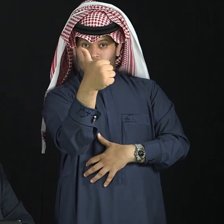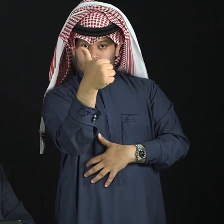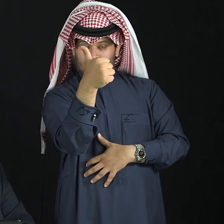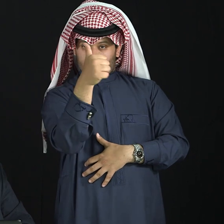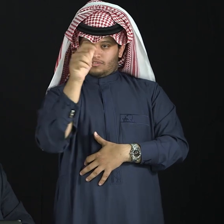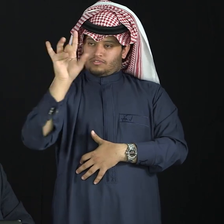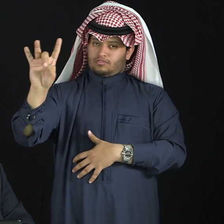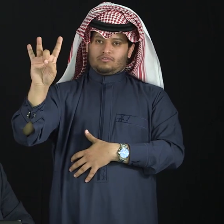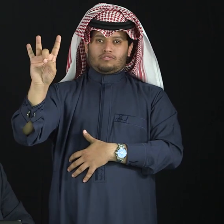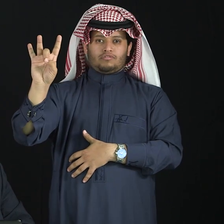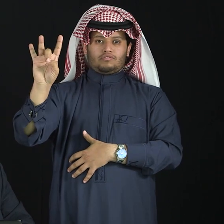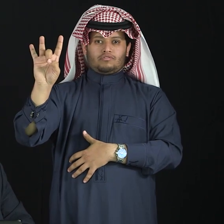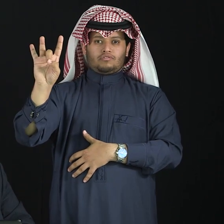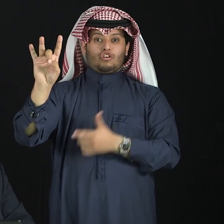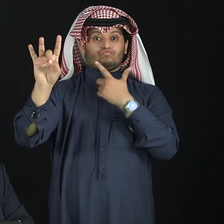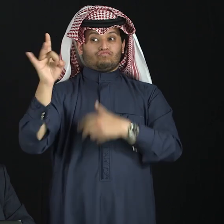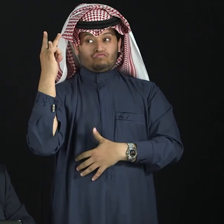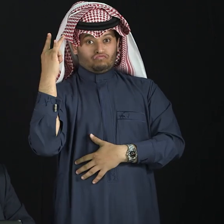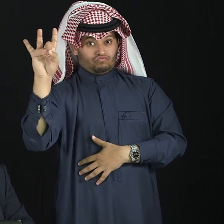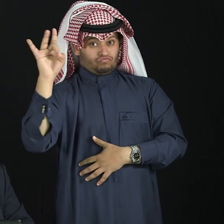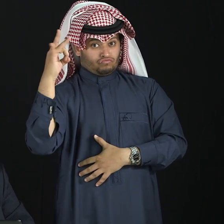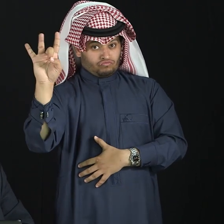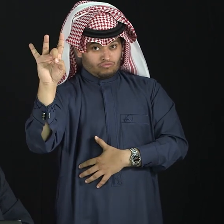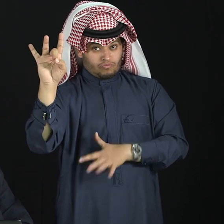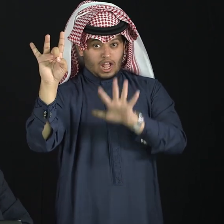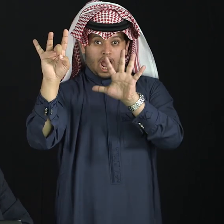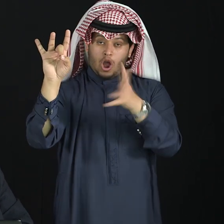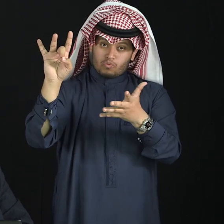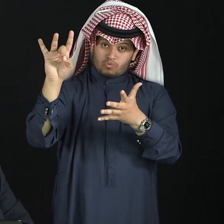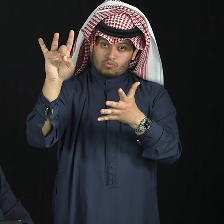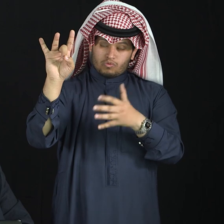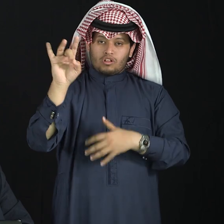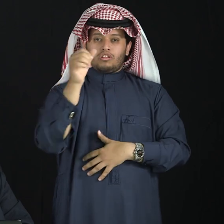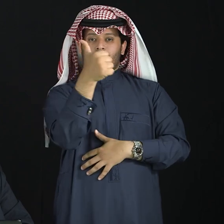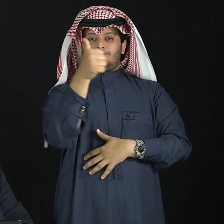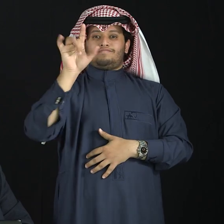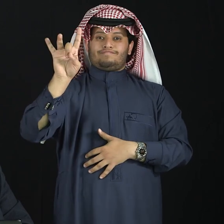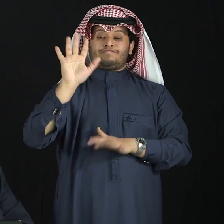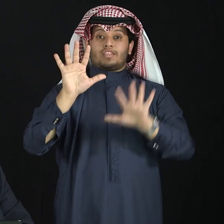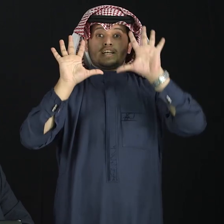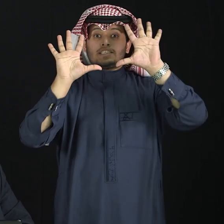And, the last one with both ways, 19. 19.